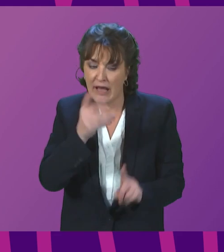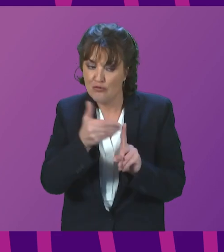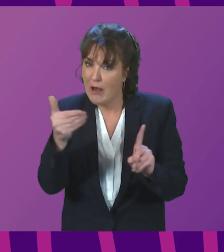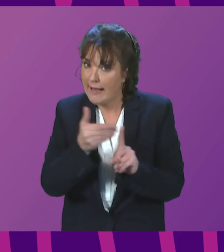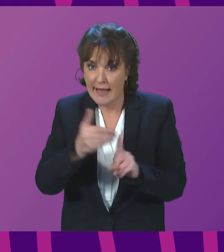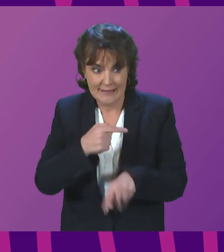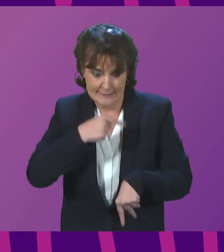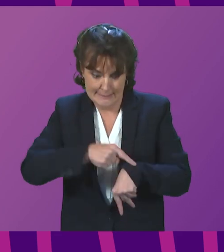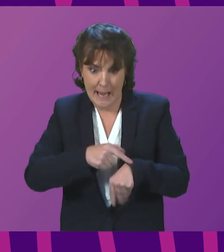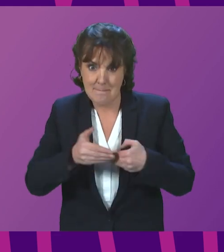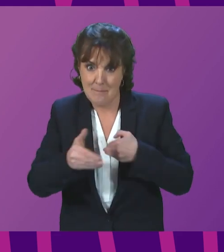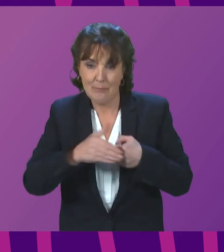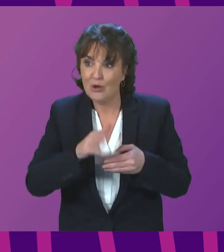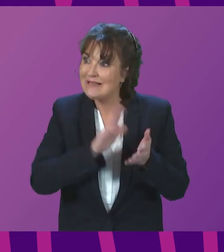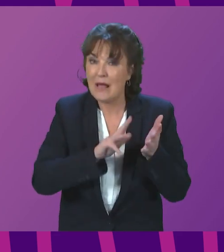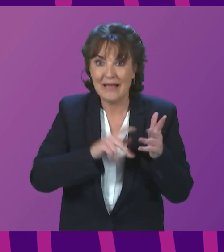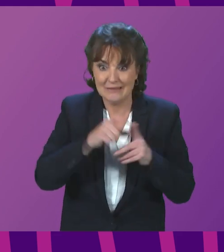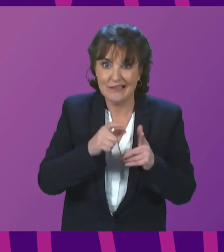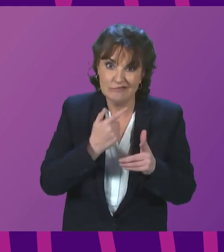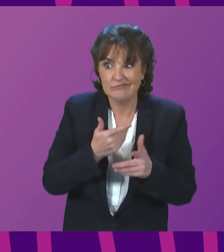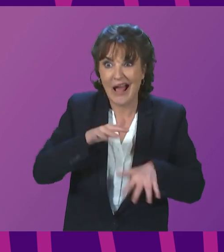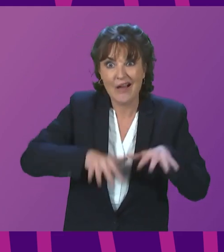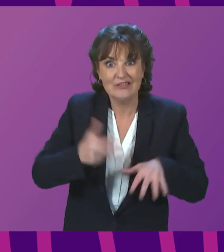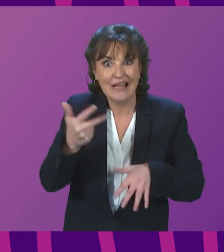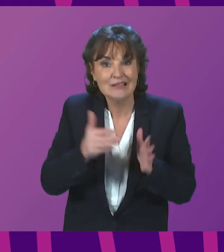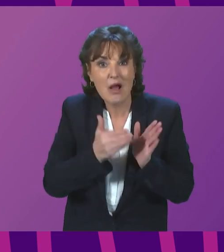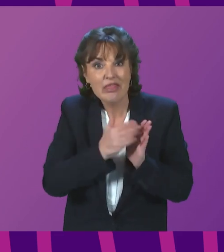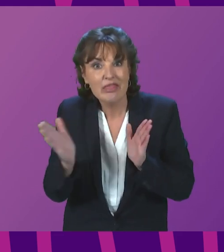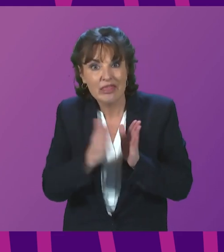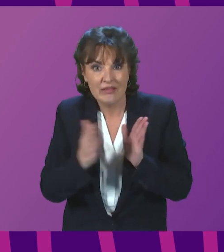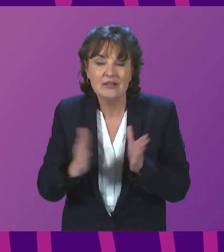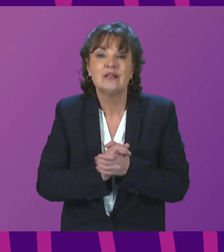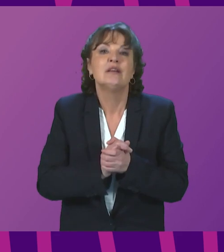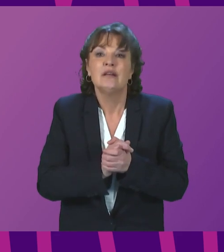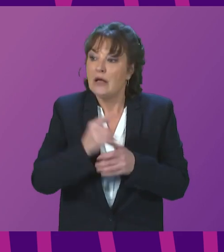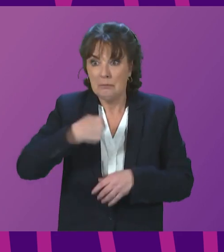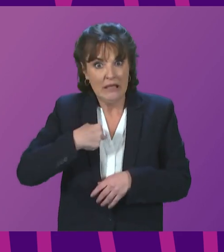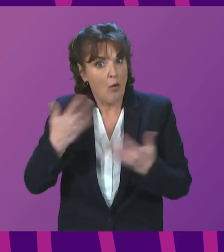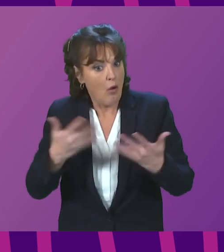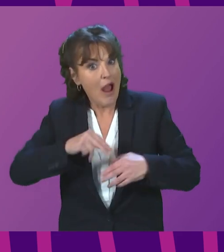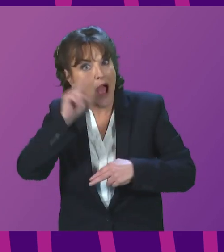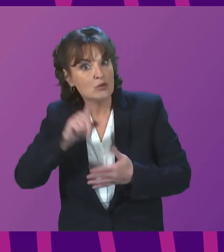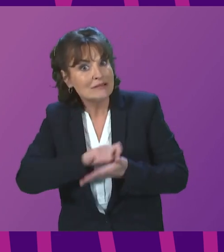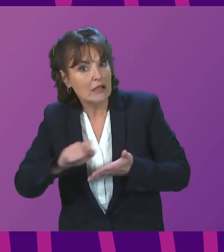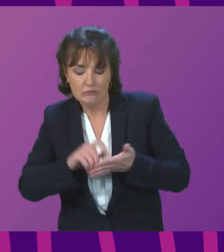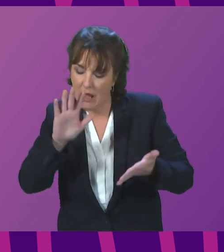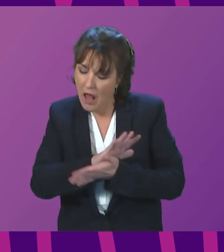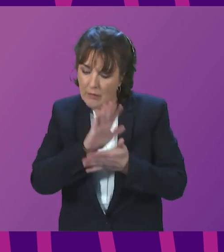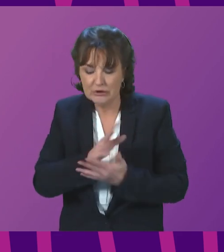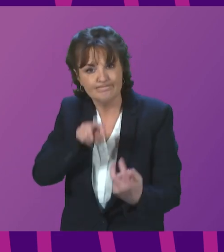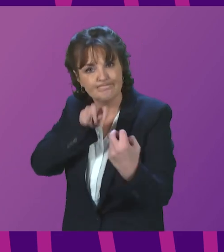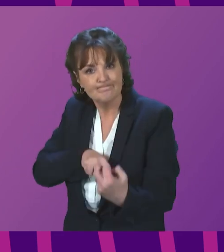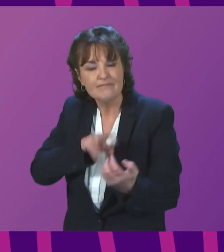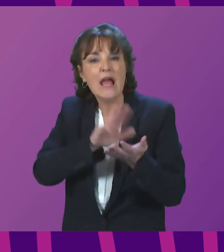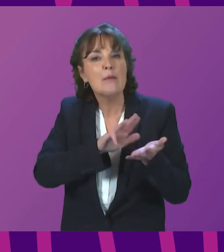for speed for those with MND. I, or indeed the Housing Secretary, would, of course, be happy to meet with MND Scotland as we take forward the